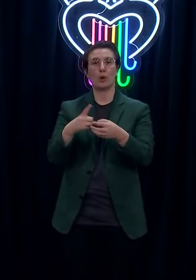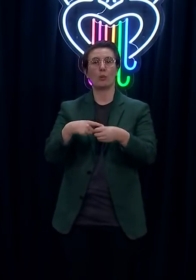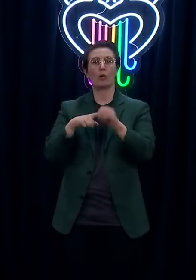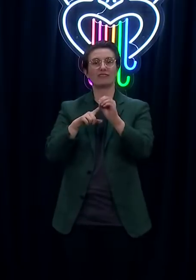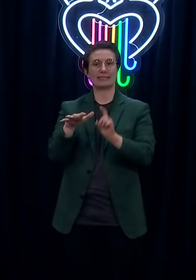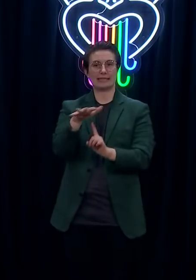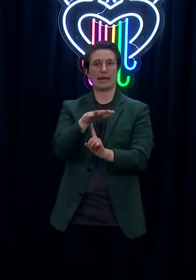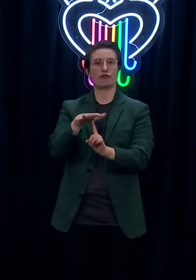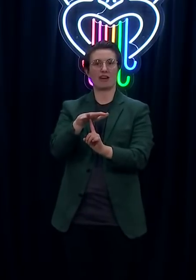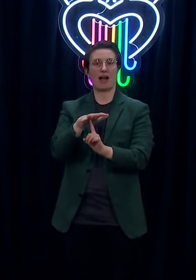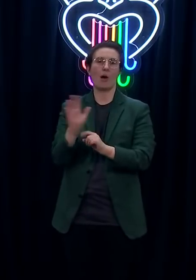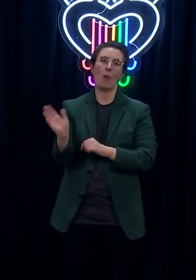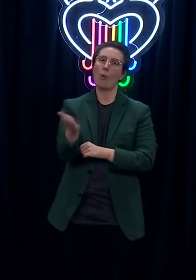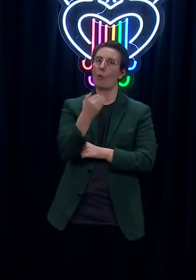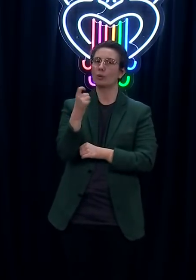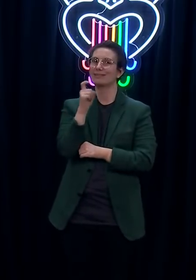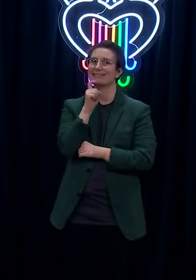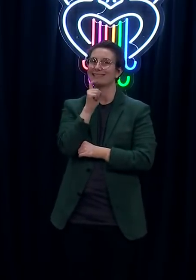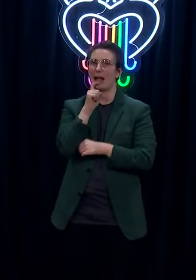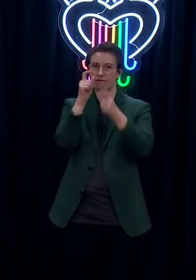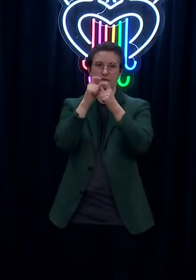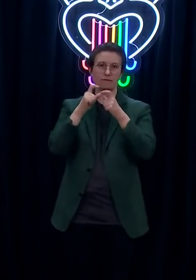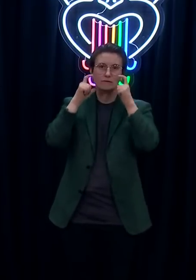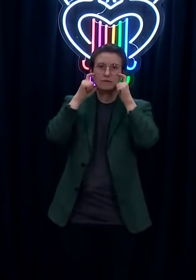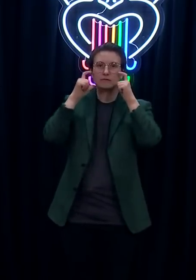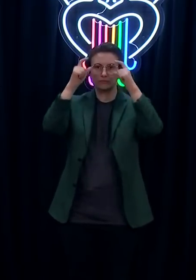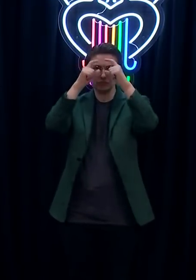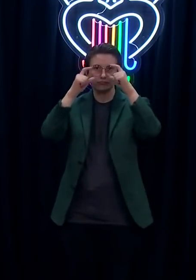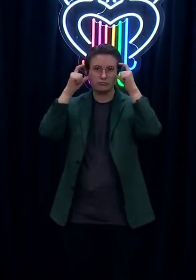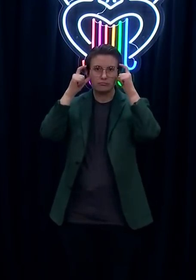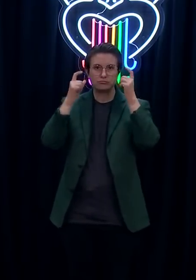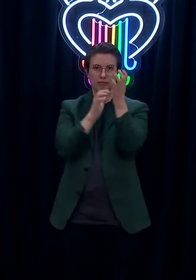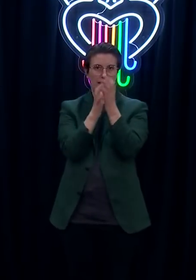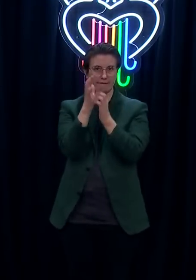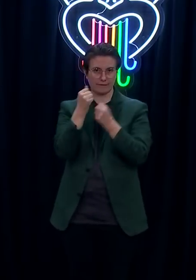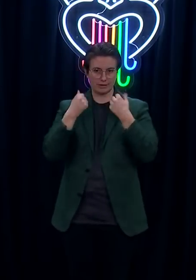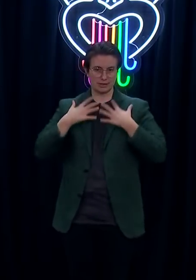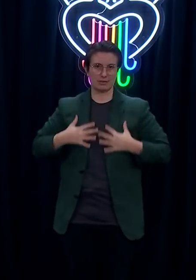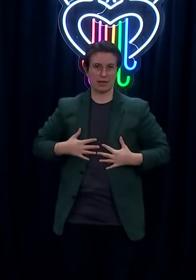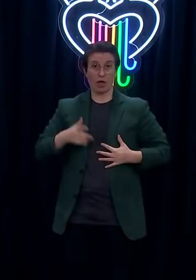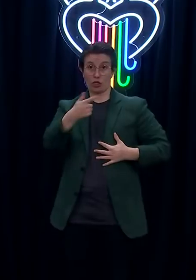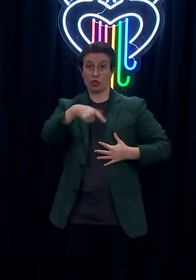protection. And then those staff have no contact with others, so they form a bubble.